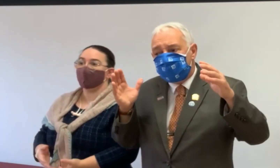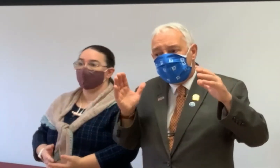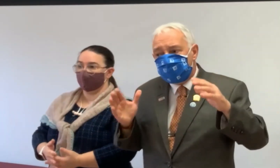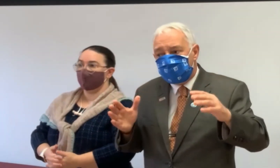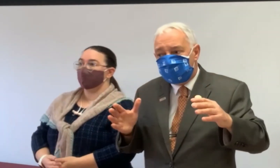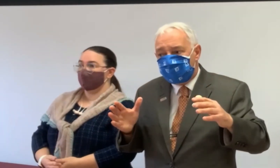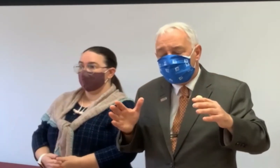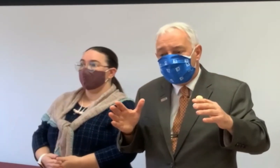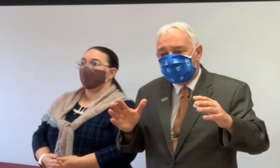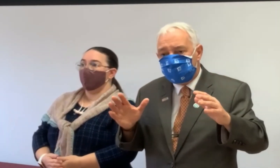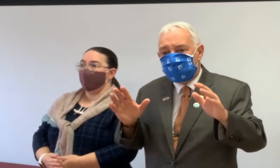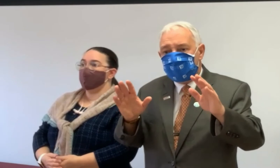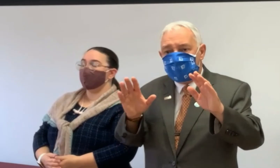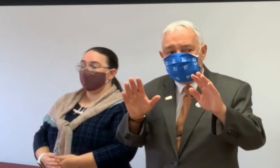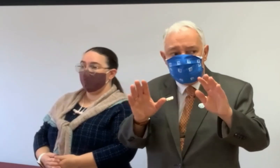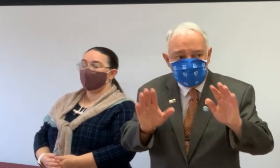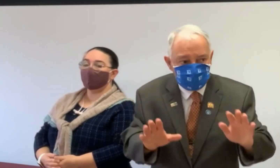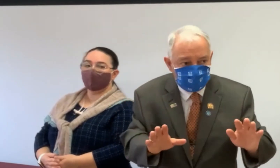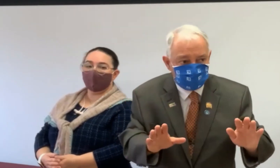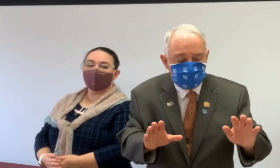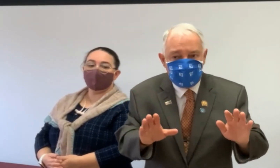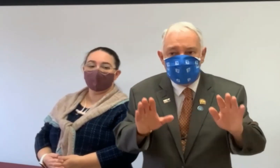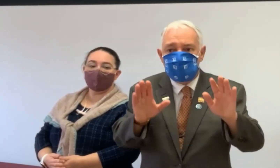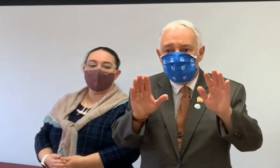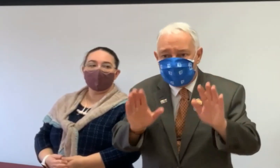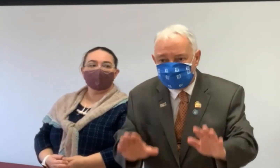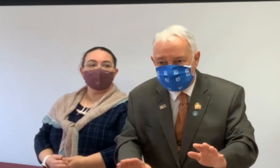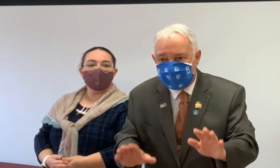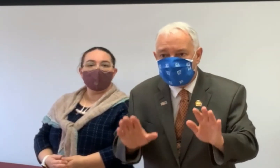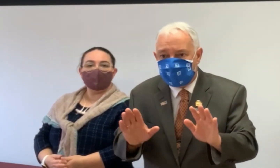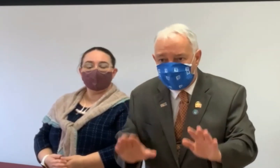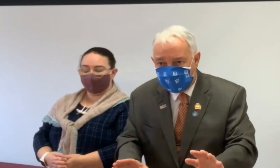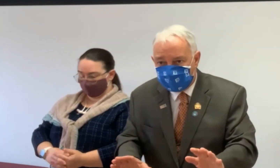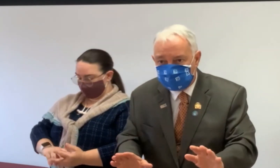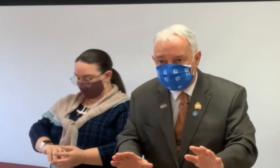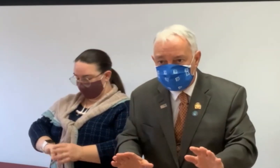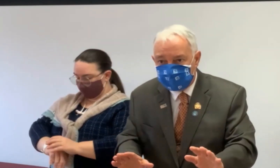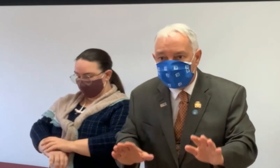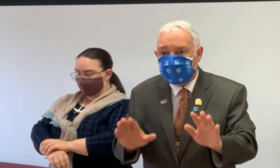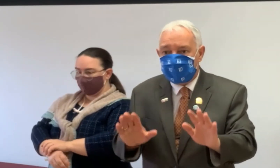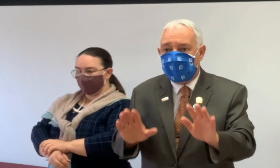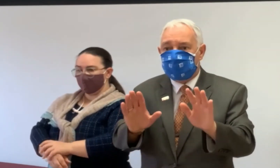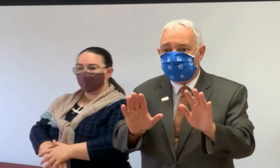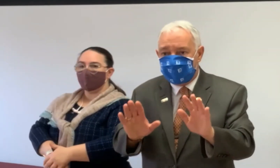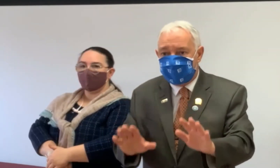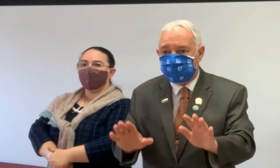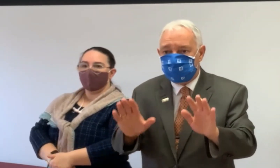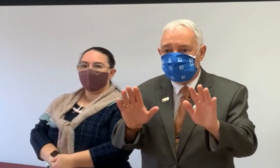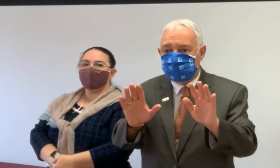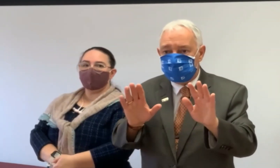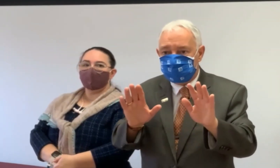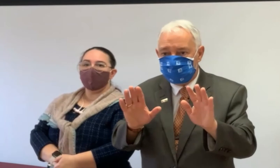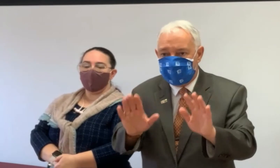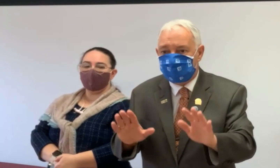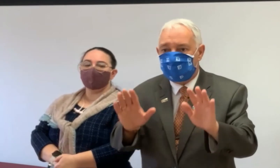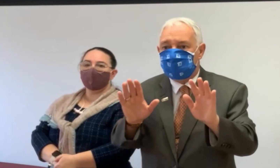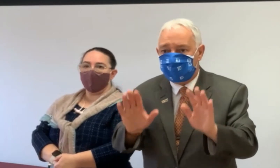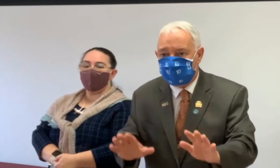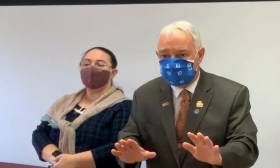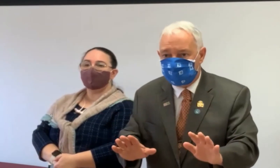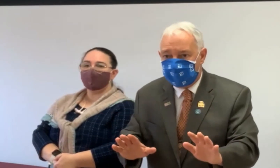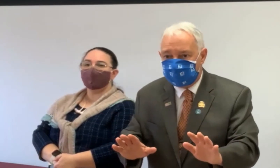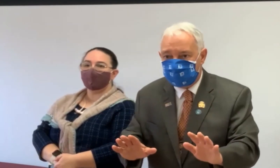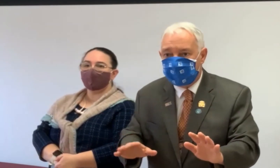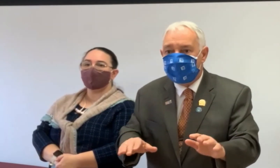So the idea of the reverse mortgage was if you're an older person and you want to stay in your home, we have a financial method